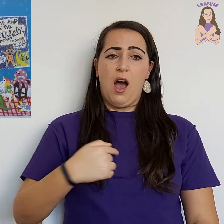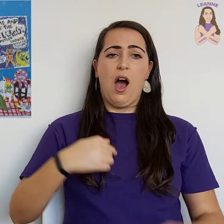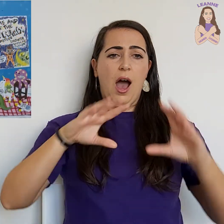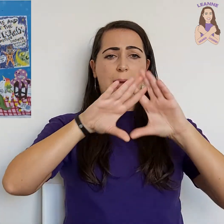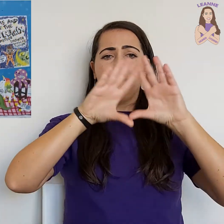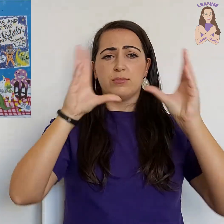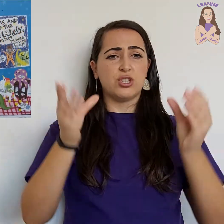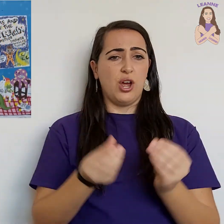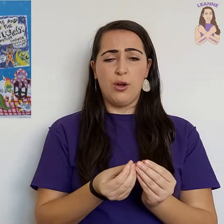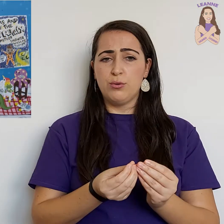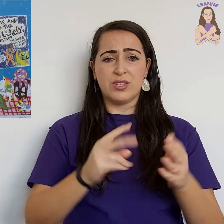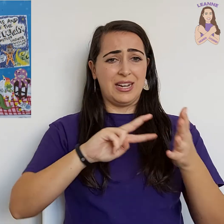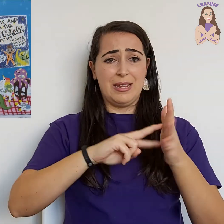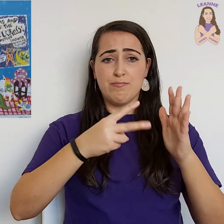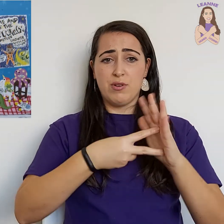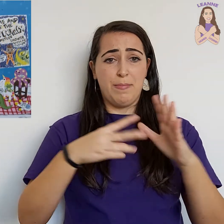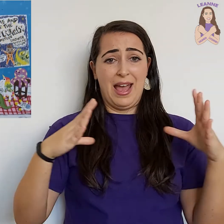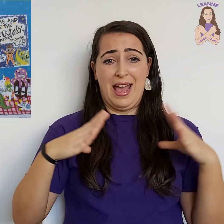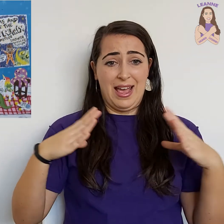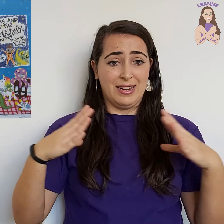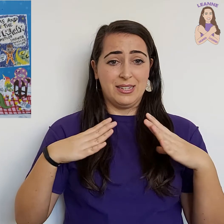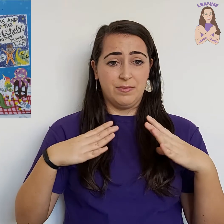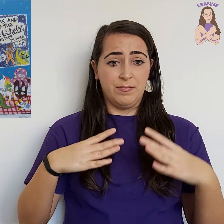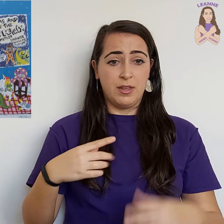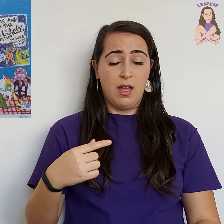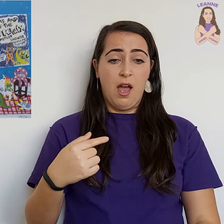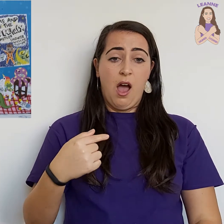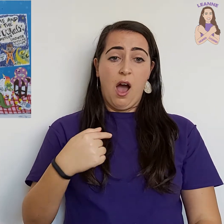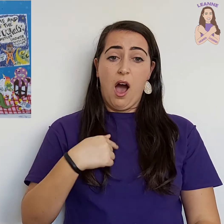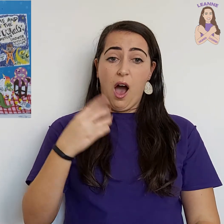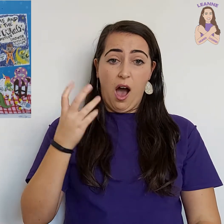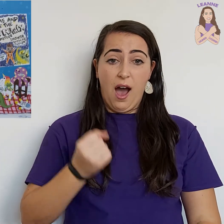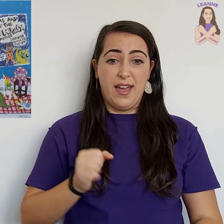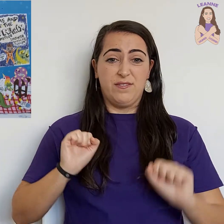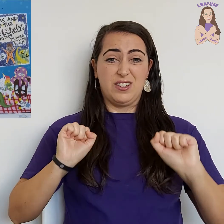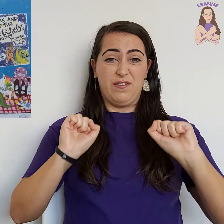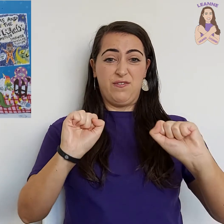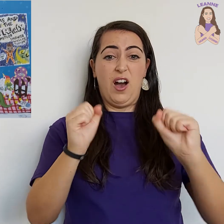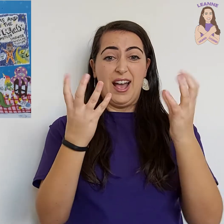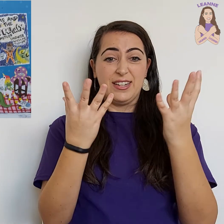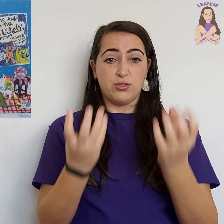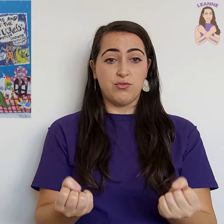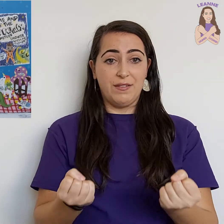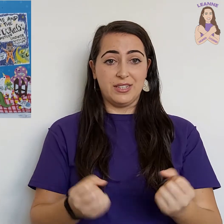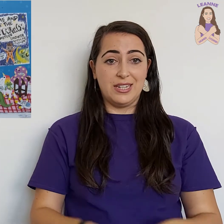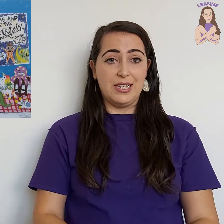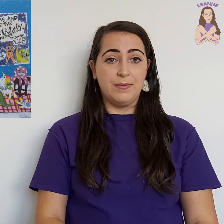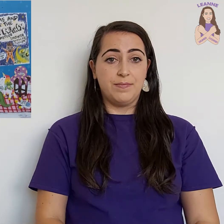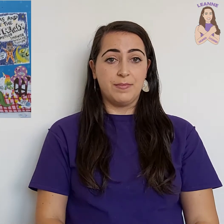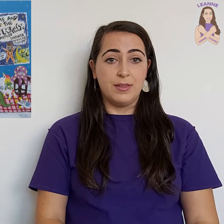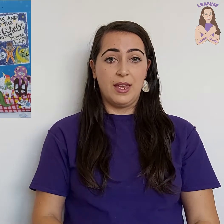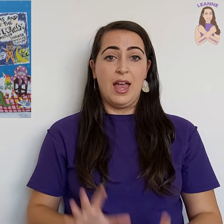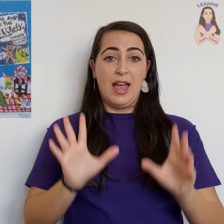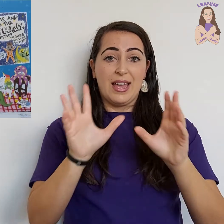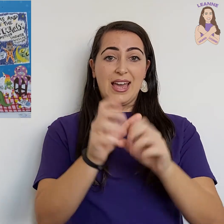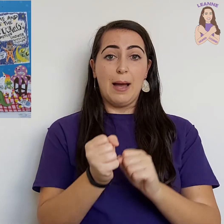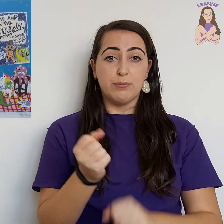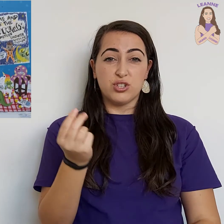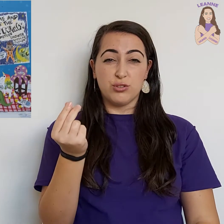I'm totally prepared. I've defied gravity, captured